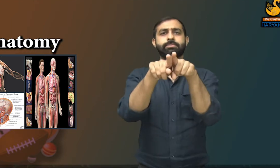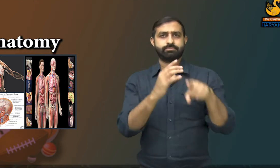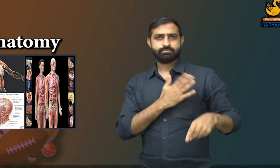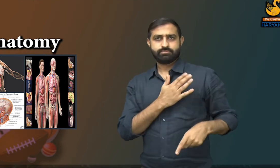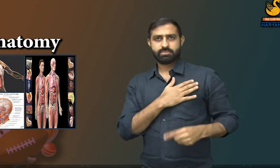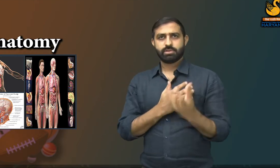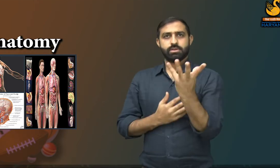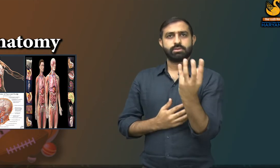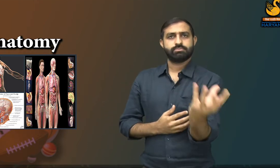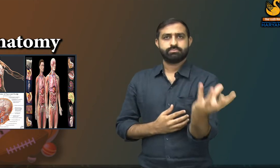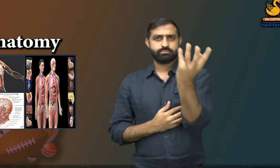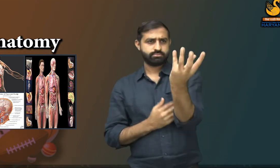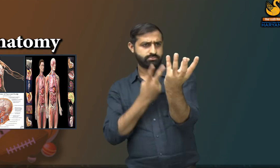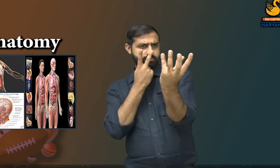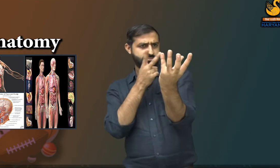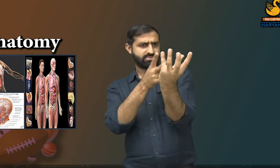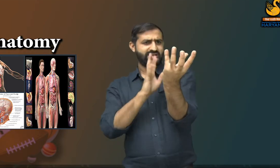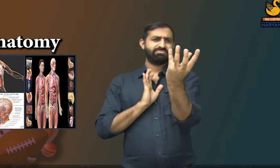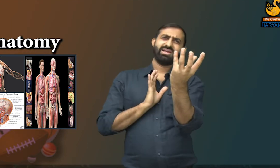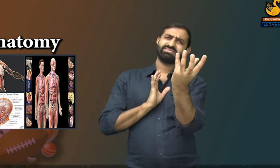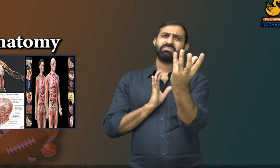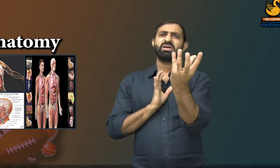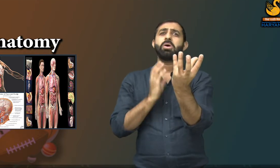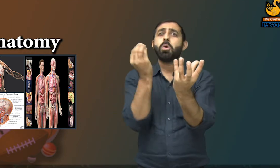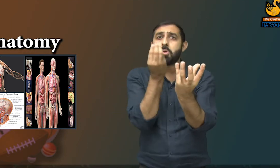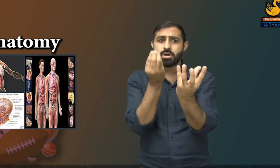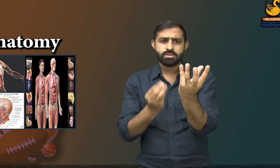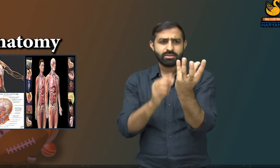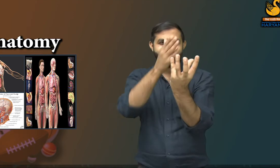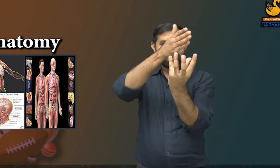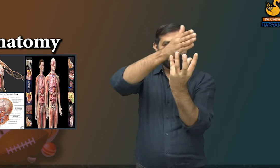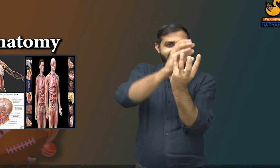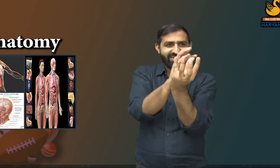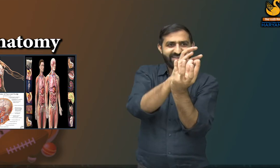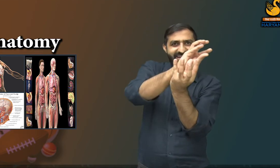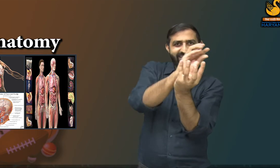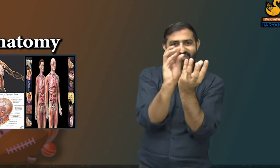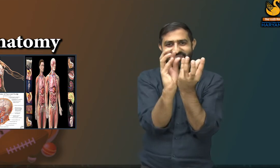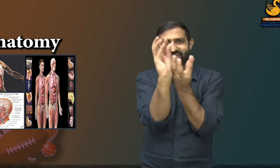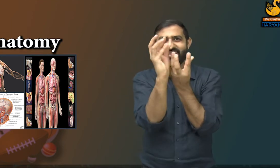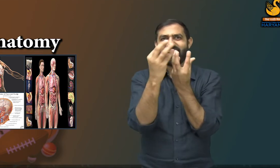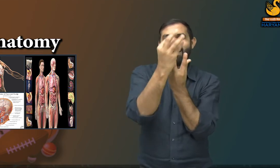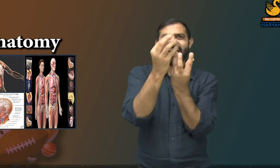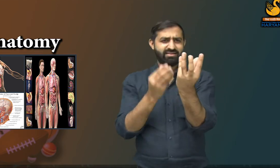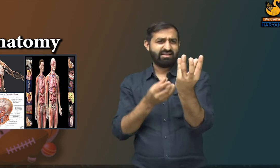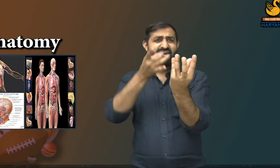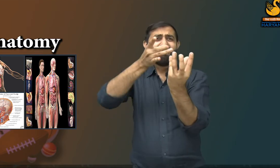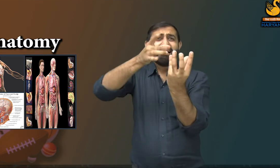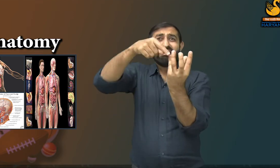The heart is a muscle which is located inside of our chest. It is not simply an organ. From inside heart is